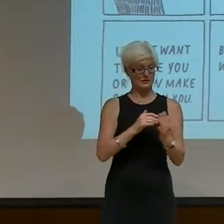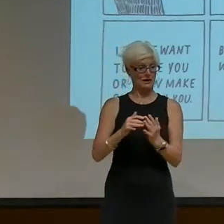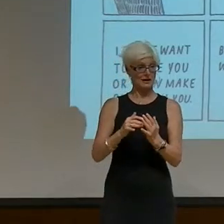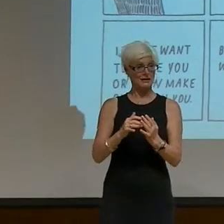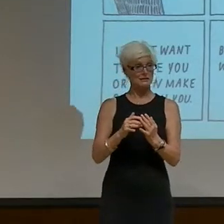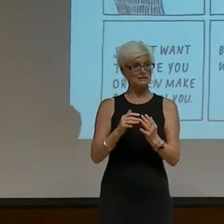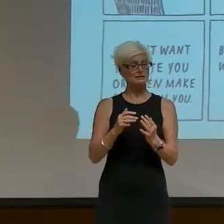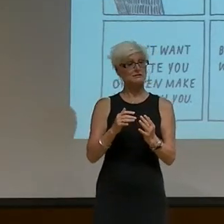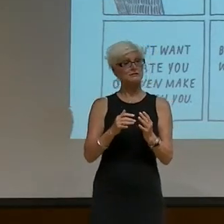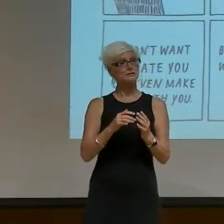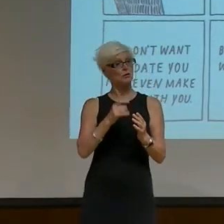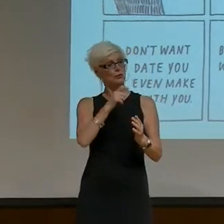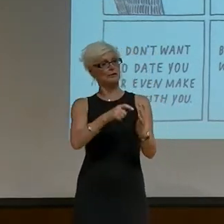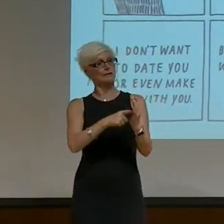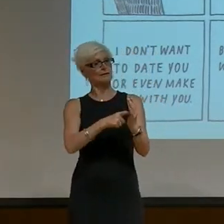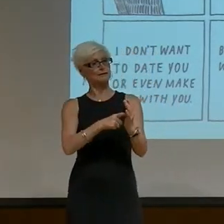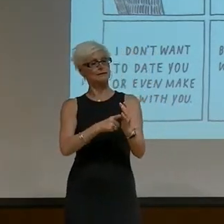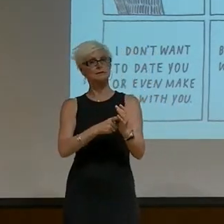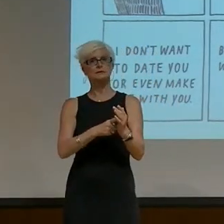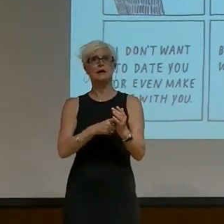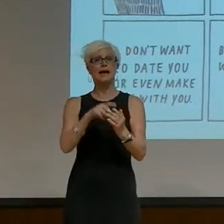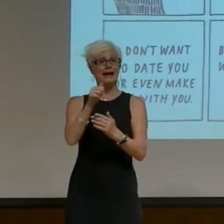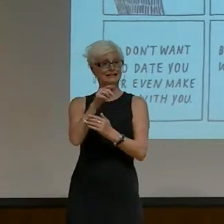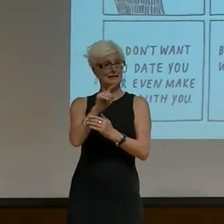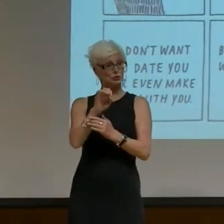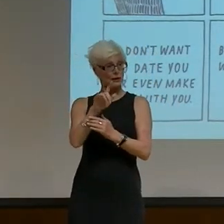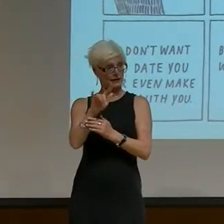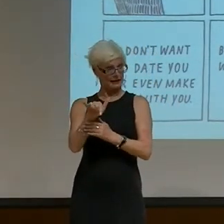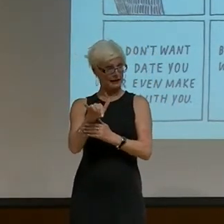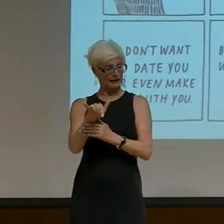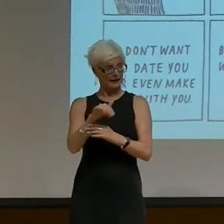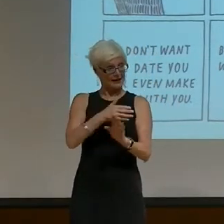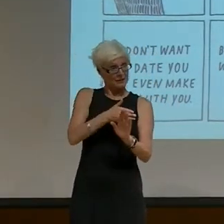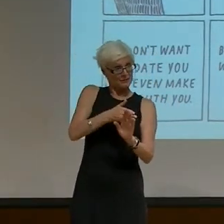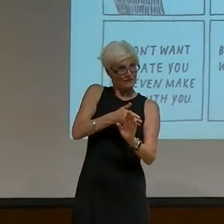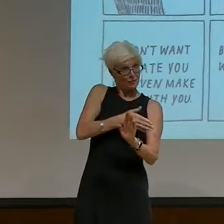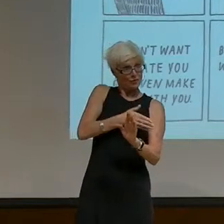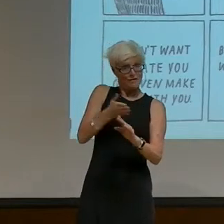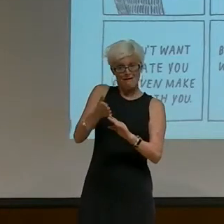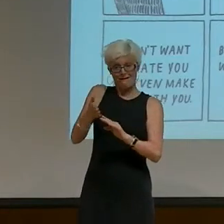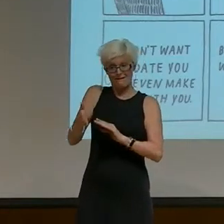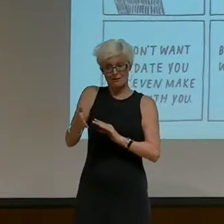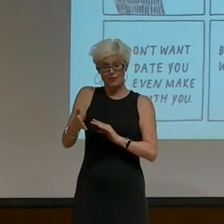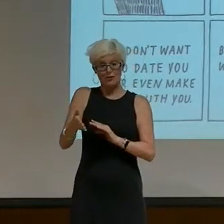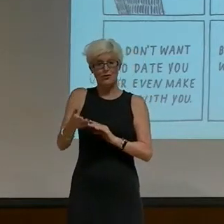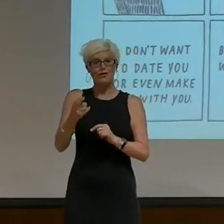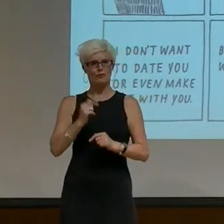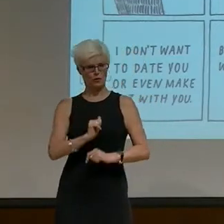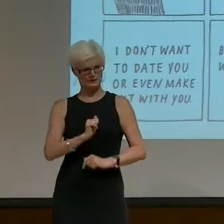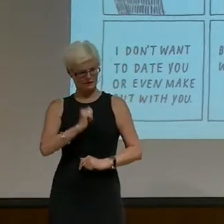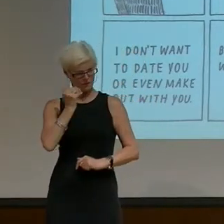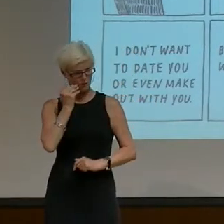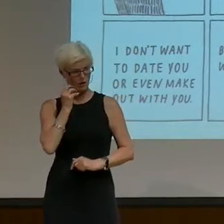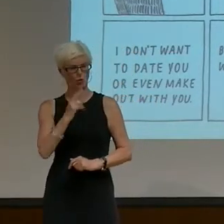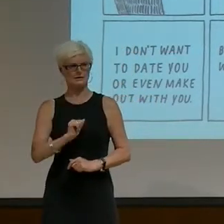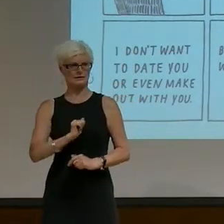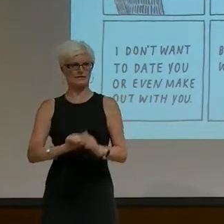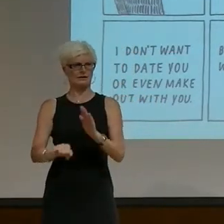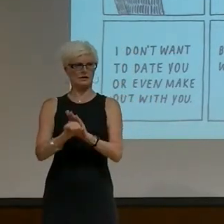the presence of asexuality outside, before, or prior to self-aware and self-articulated identification.